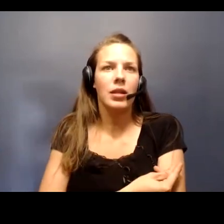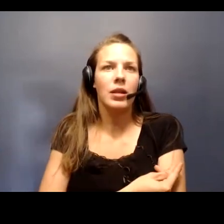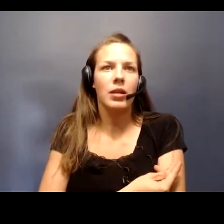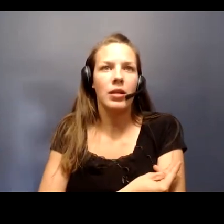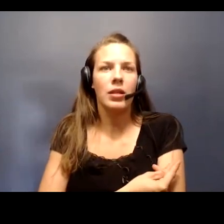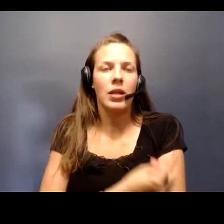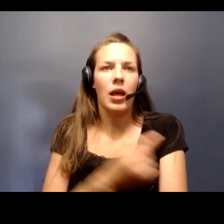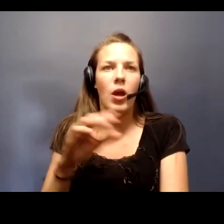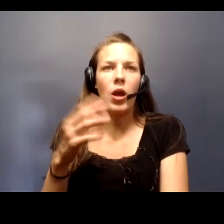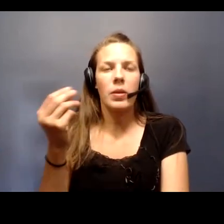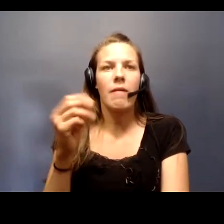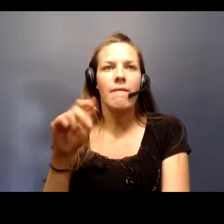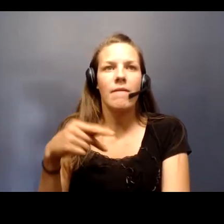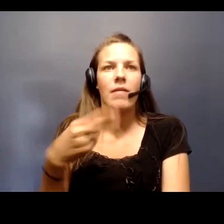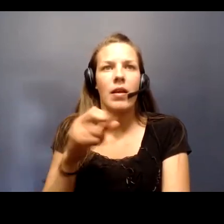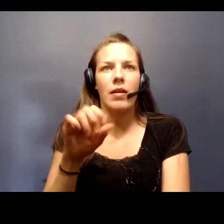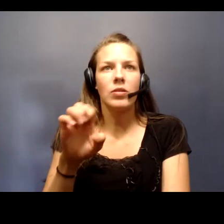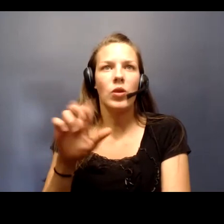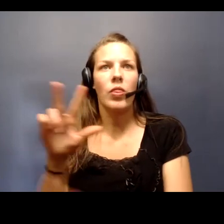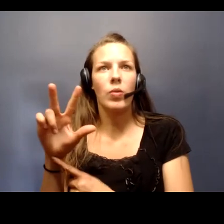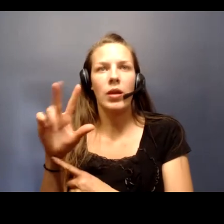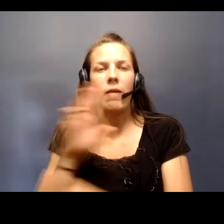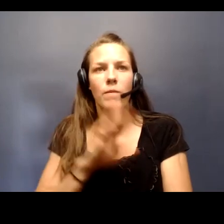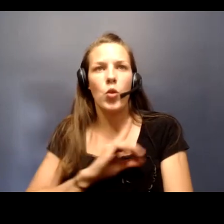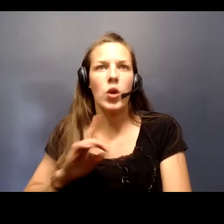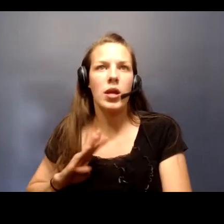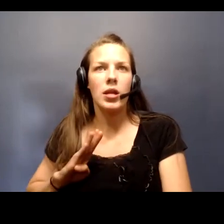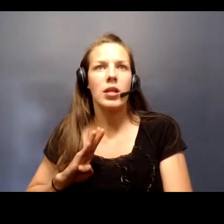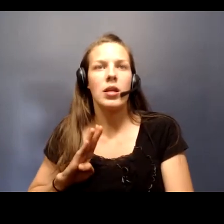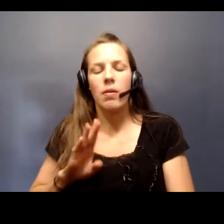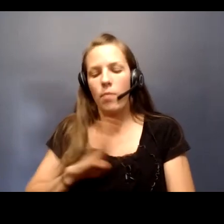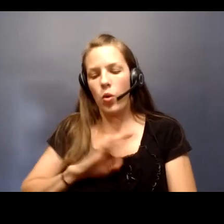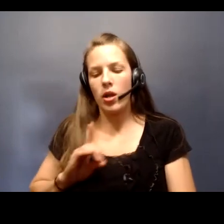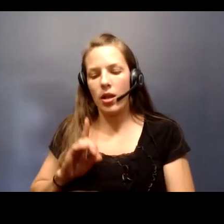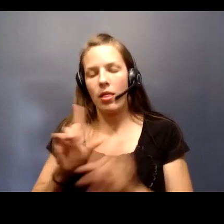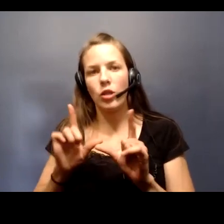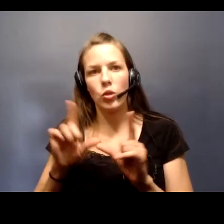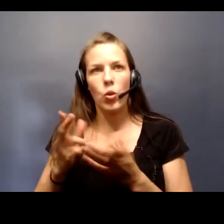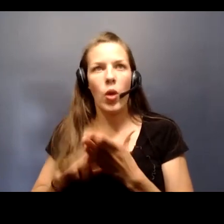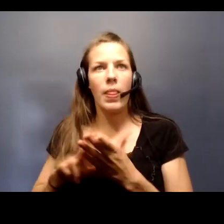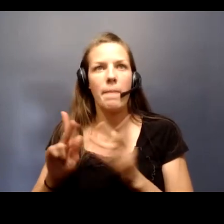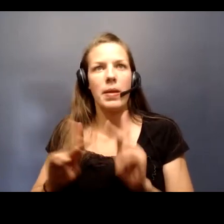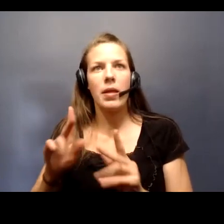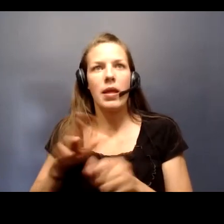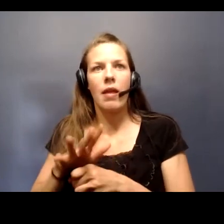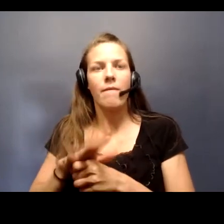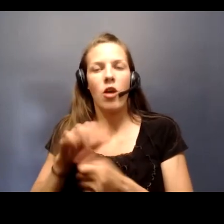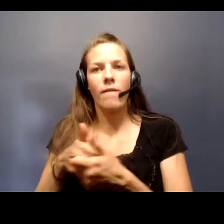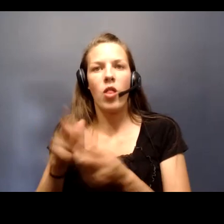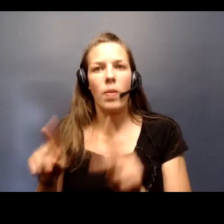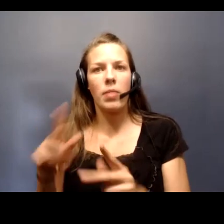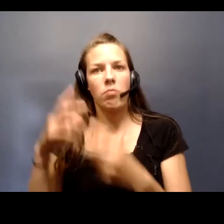of phase three and toward licensure and to enroll the people and have enough follow-up that we're competent,